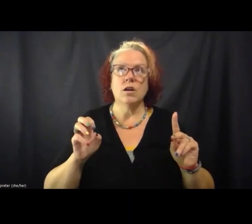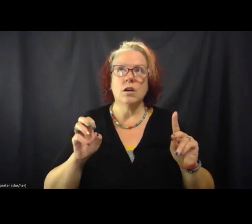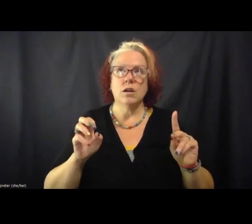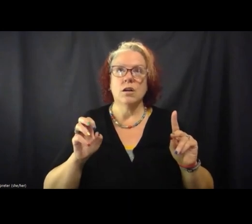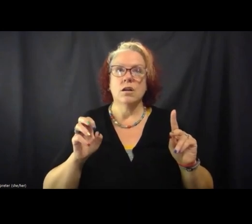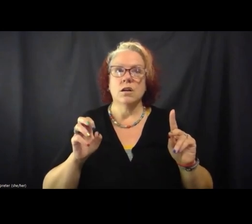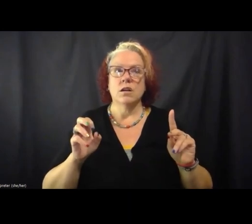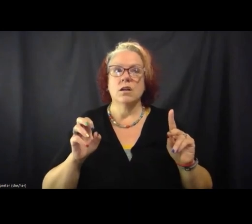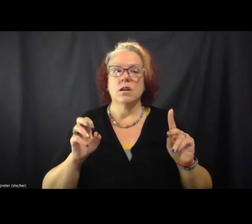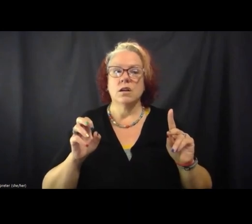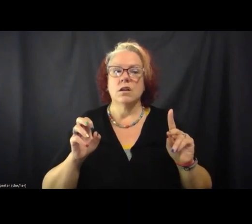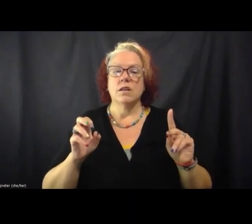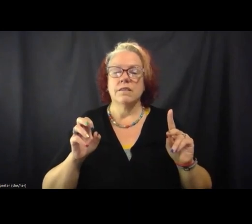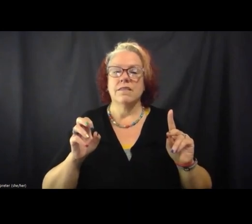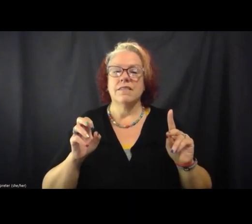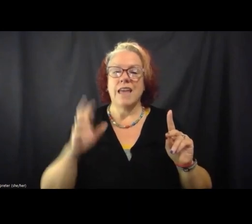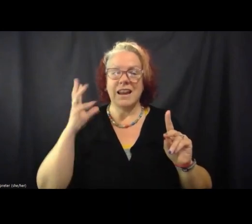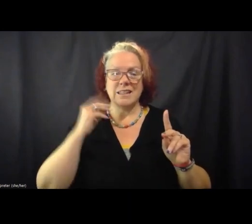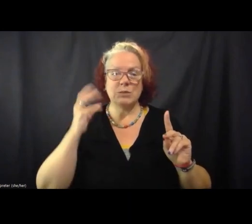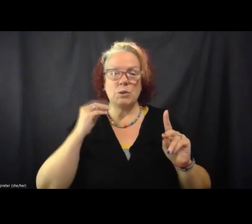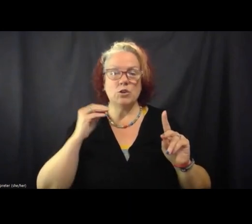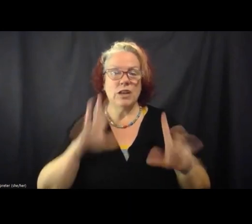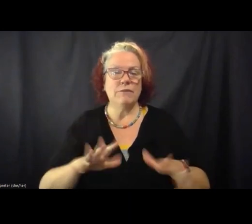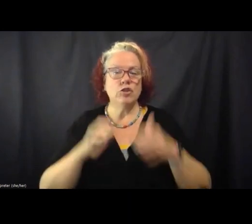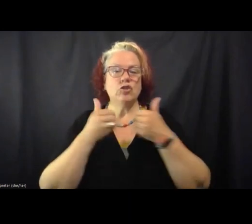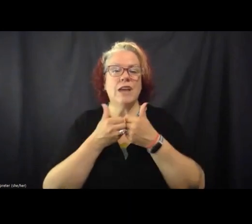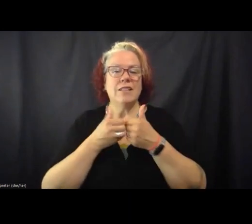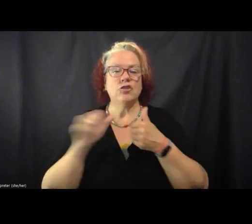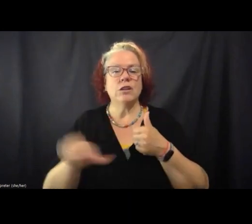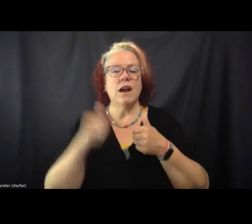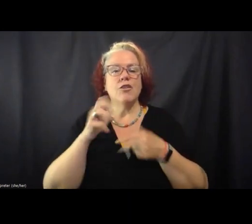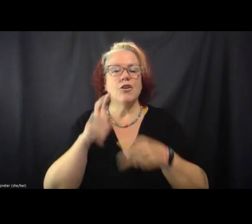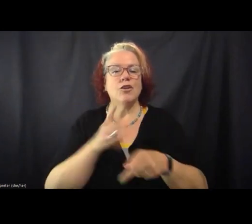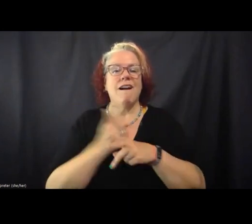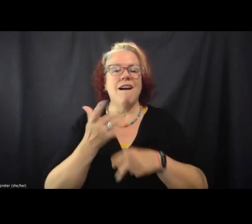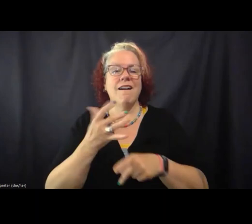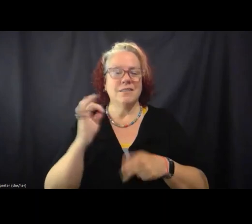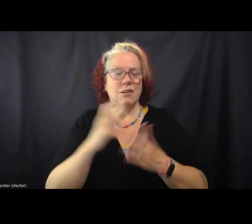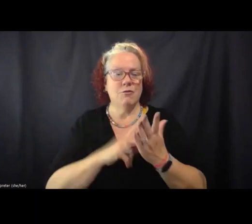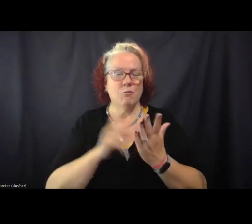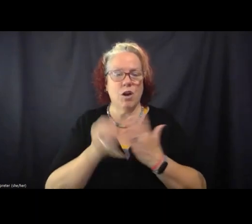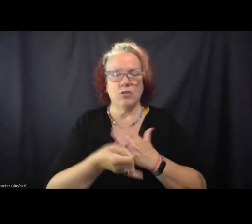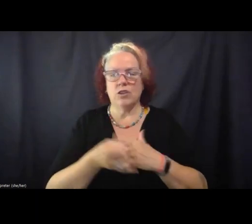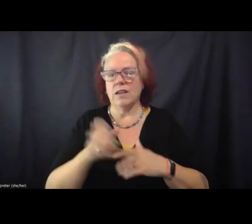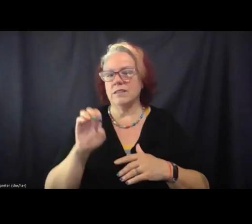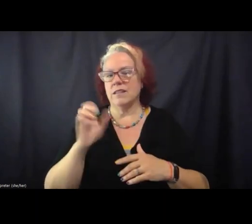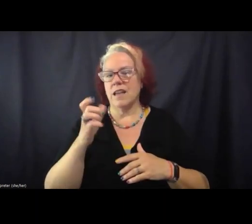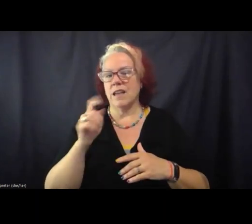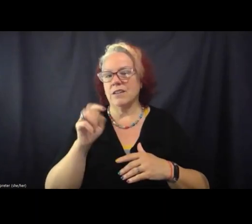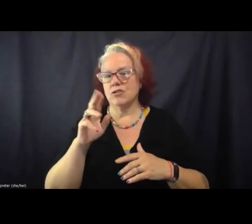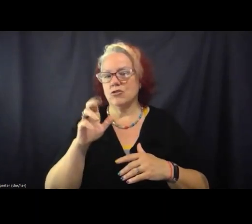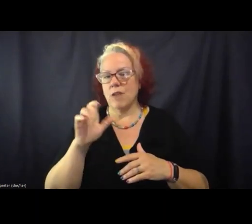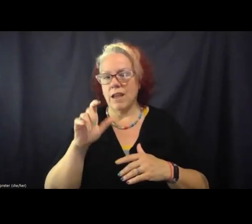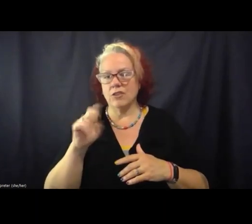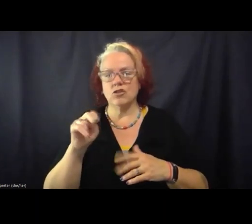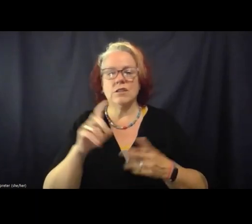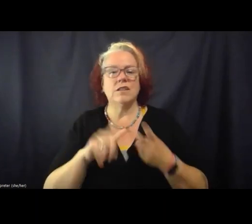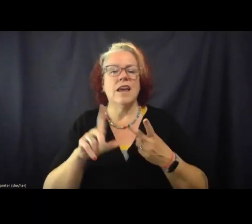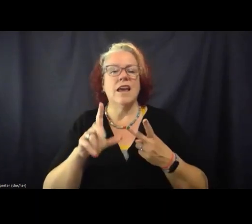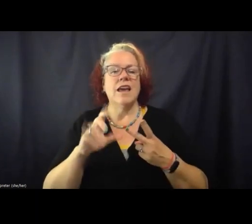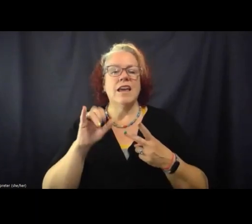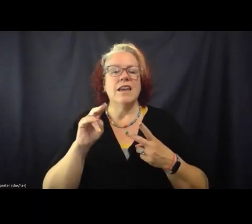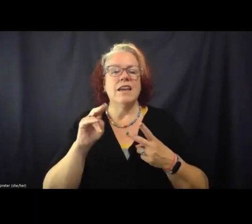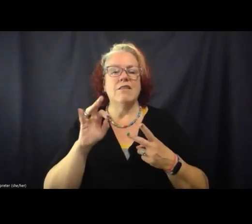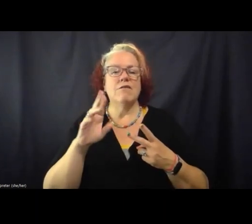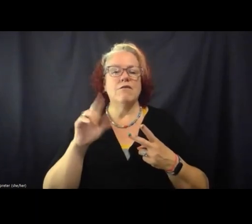sort of challenging other kinds of projects, like extraction projects and infrastructure projects, on environmental